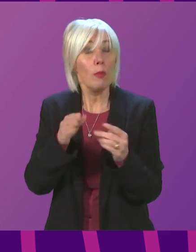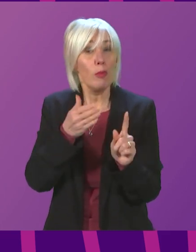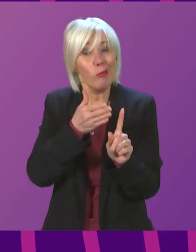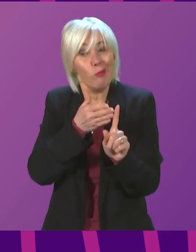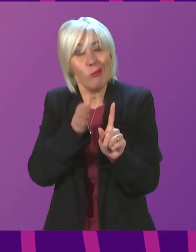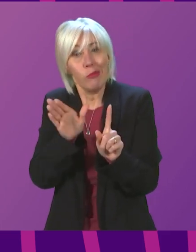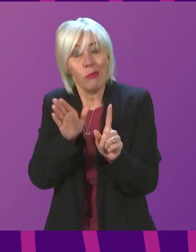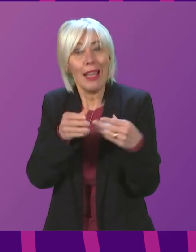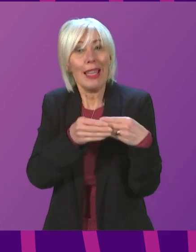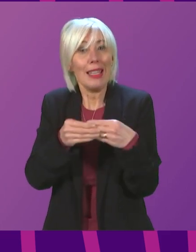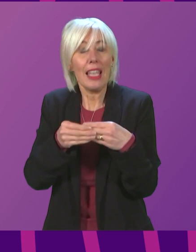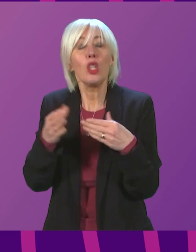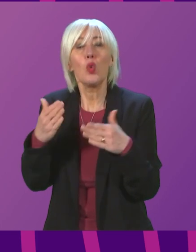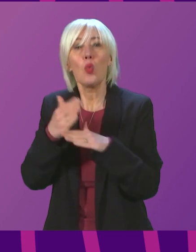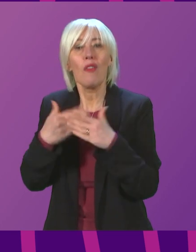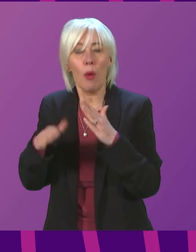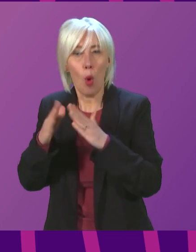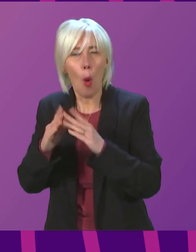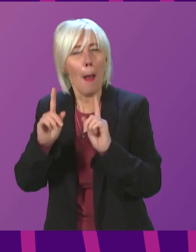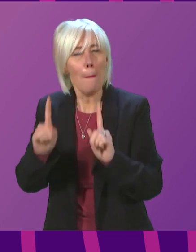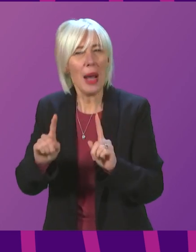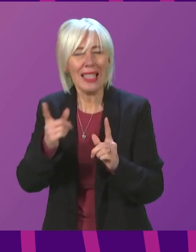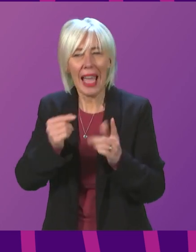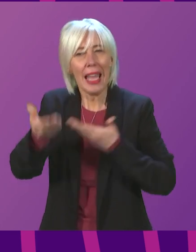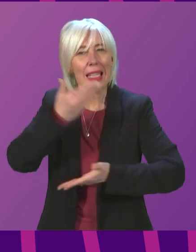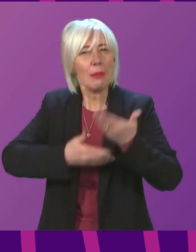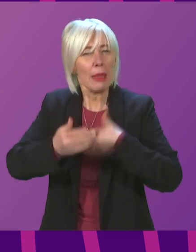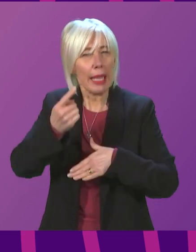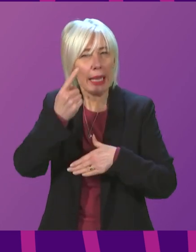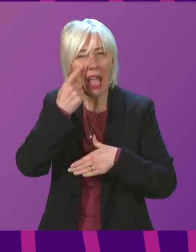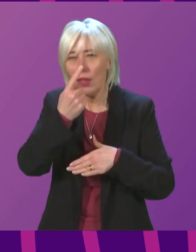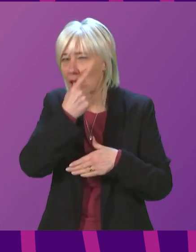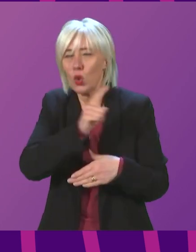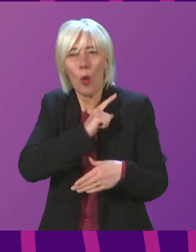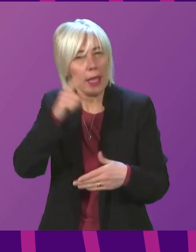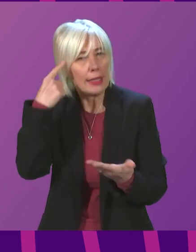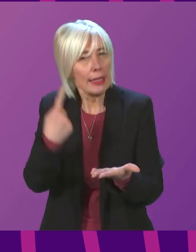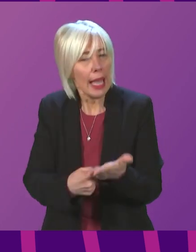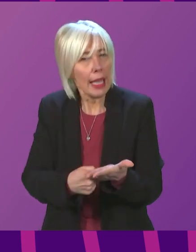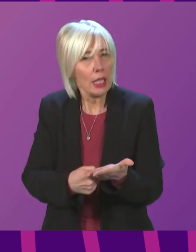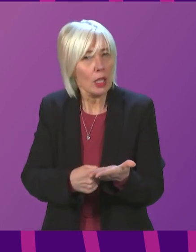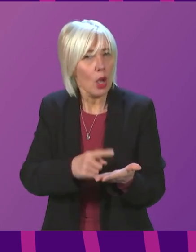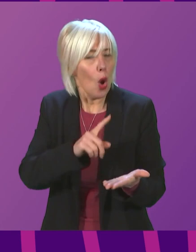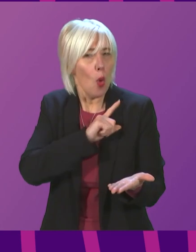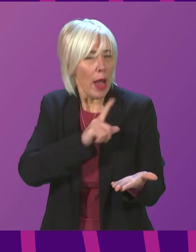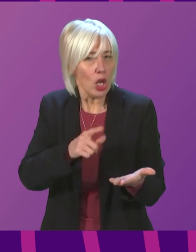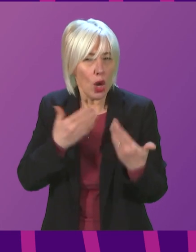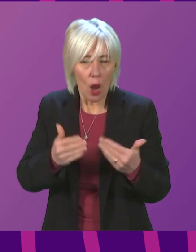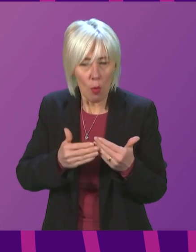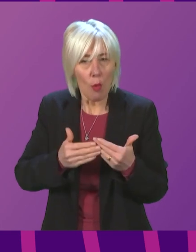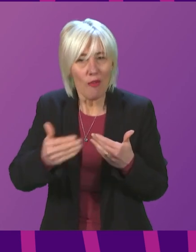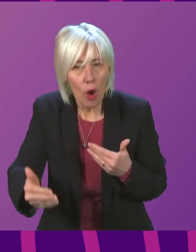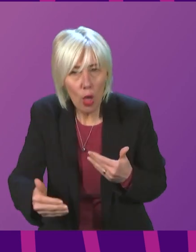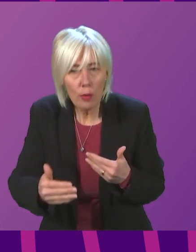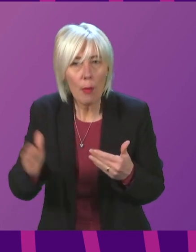on working from home, but can the First Minister explain the evidence behind that decision? Why at this stage can we not go further, perhaps